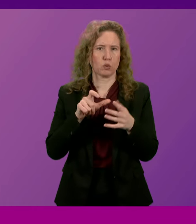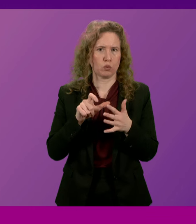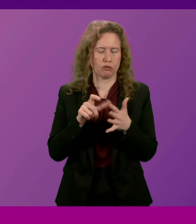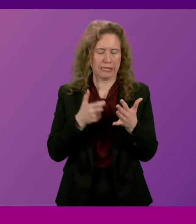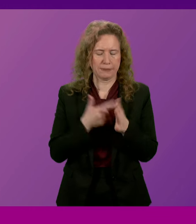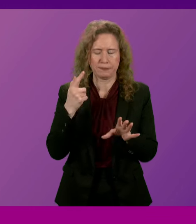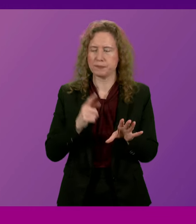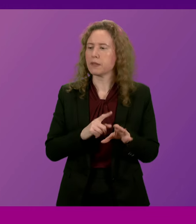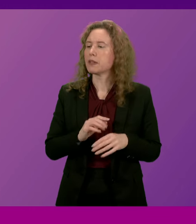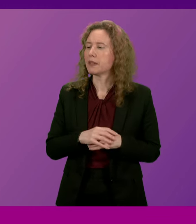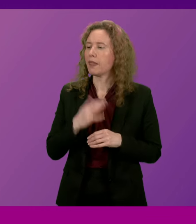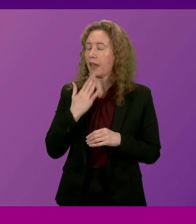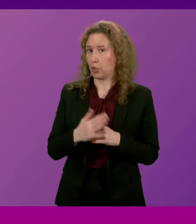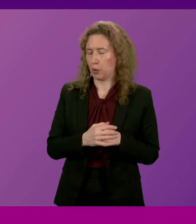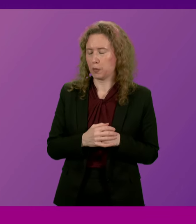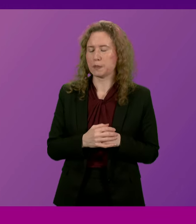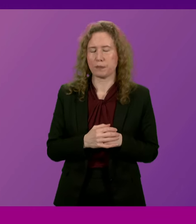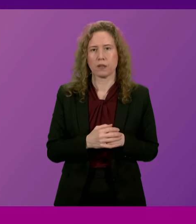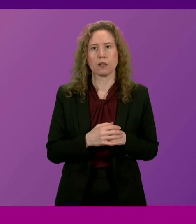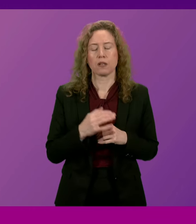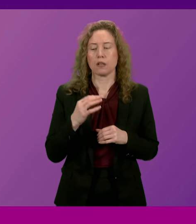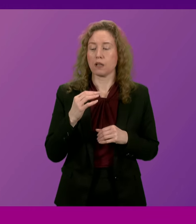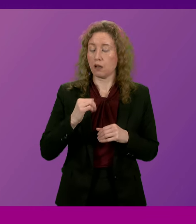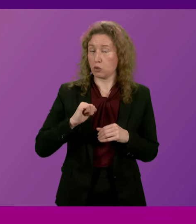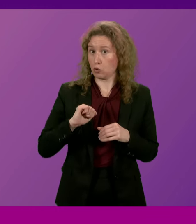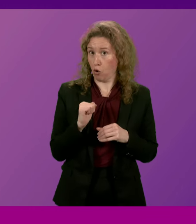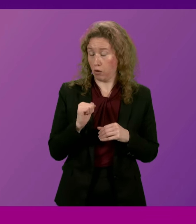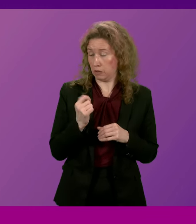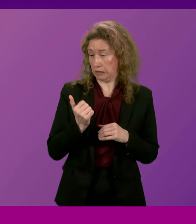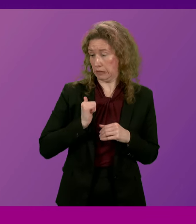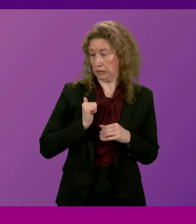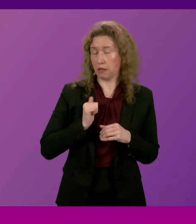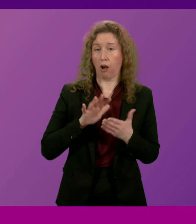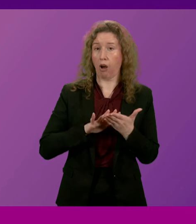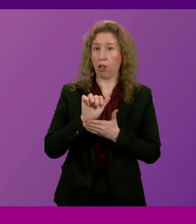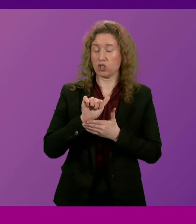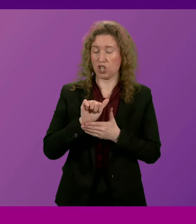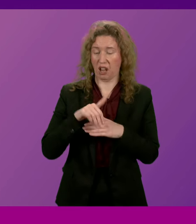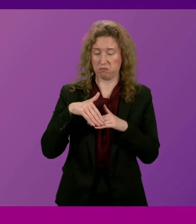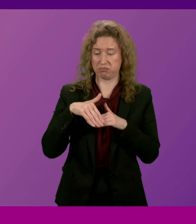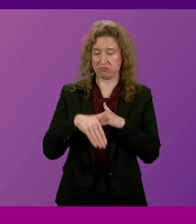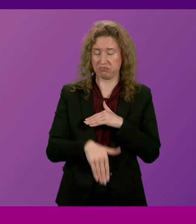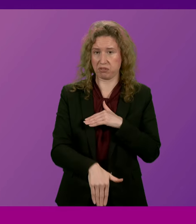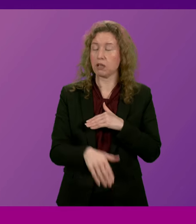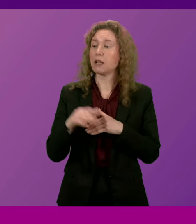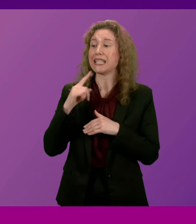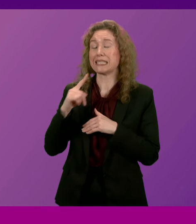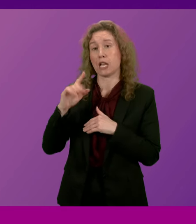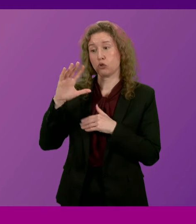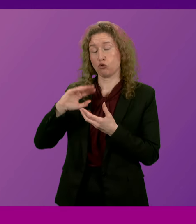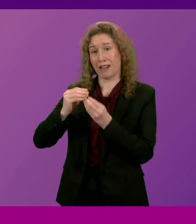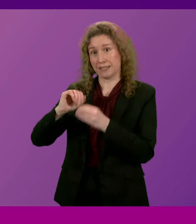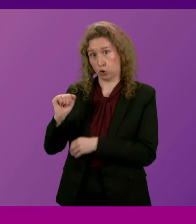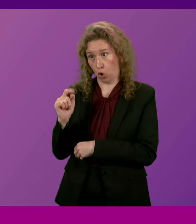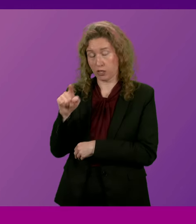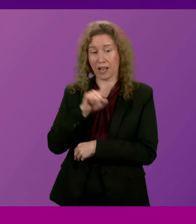Thank you, President Officer. Following warning, Scotland faces a cultural recession. It was reported that Creative Scotland and the Scottish